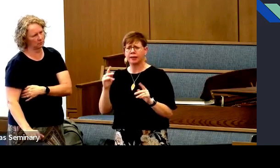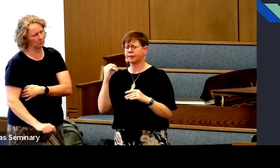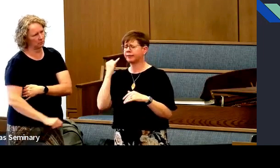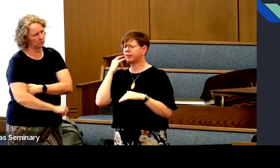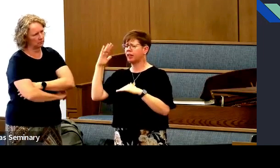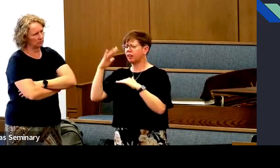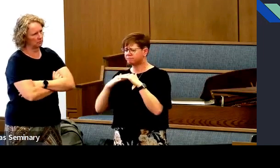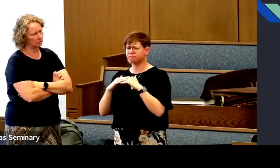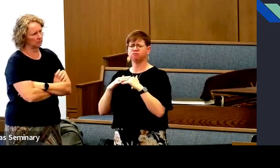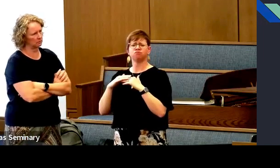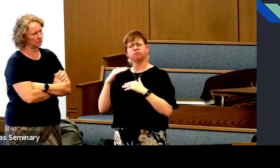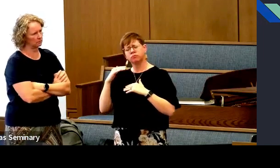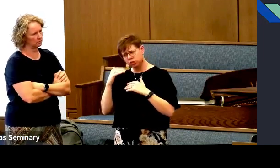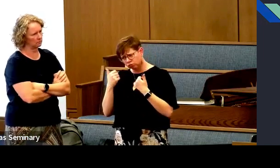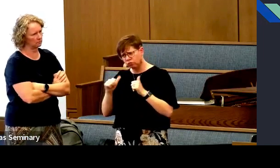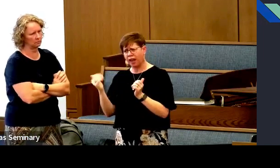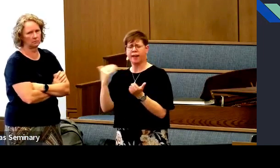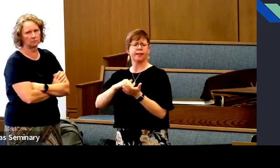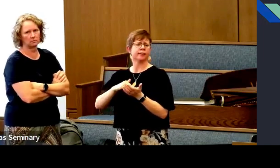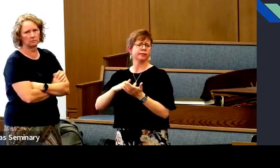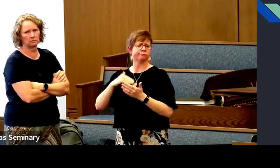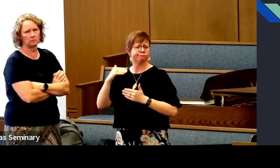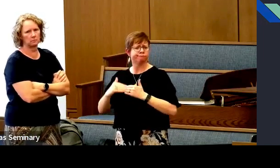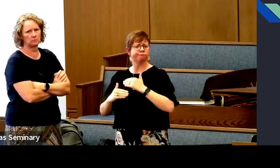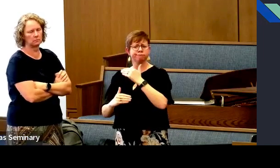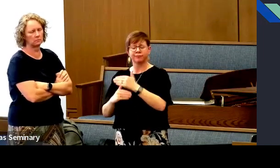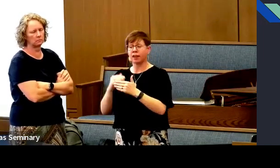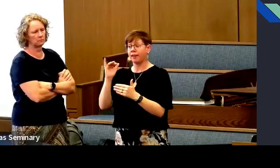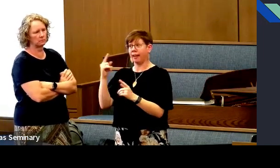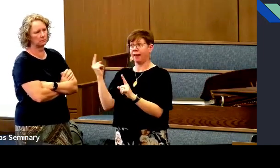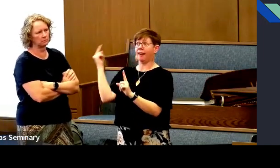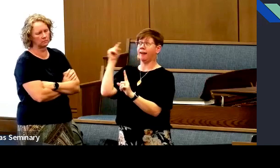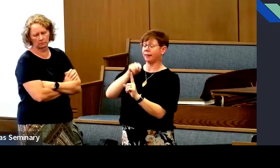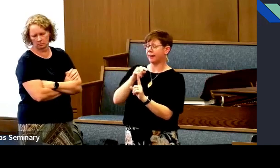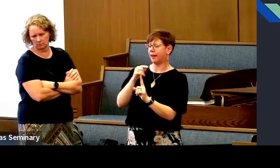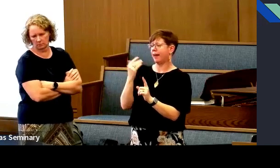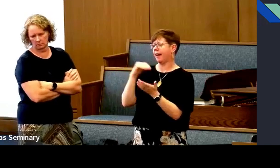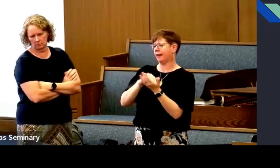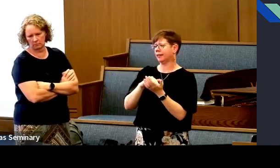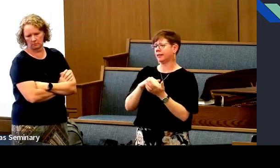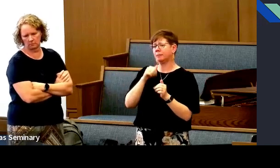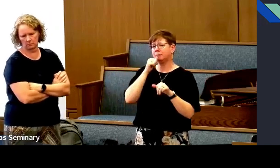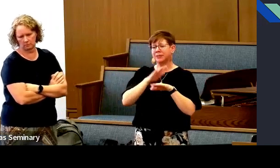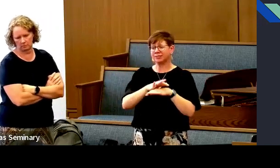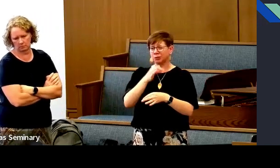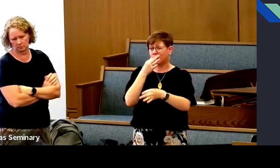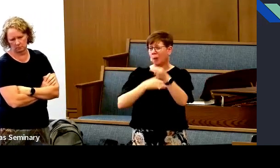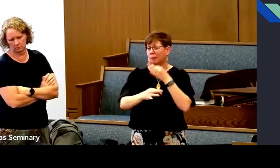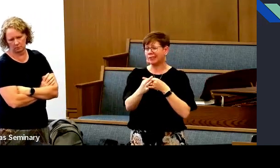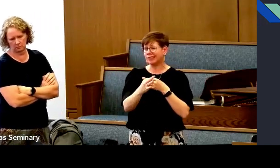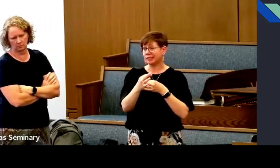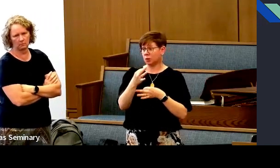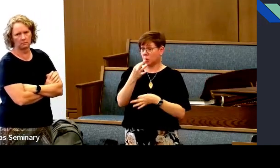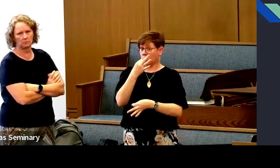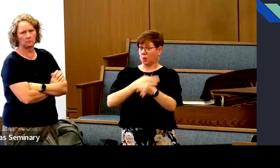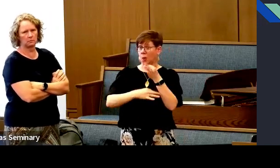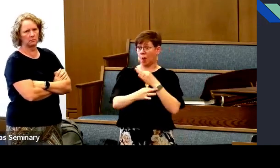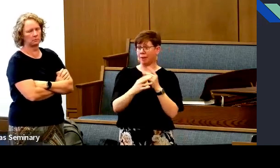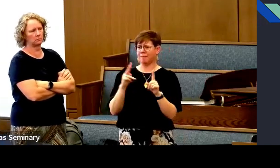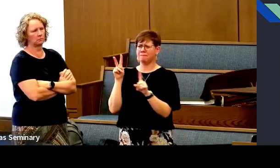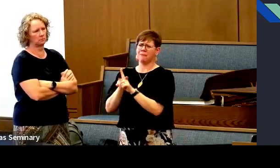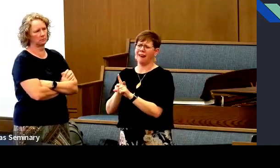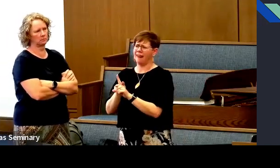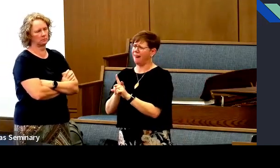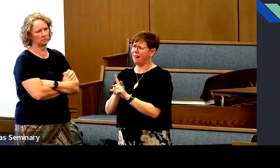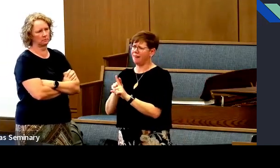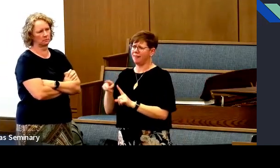Like she said, there are going to be days when things need to be built back up. But the blessings